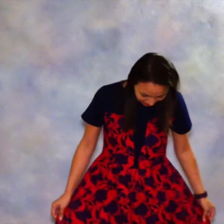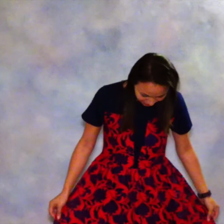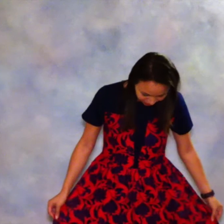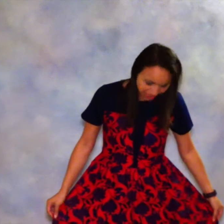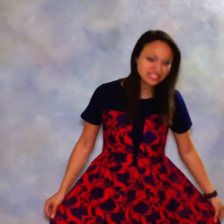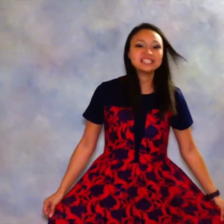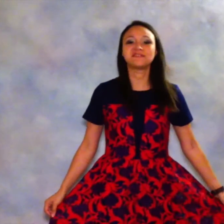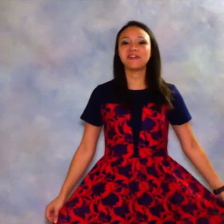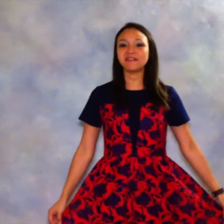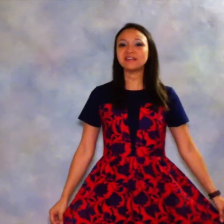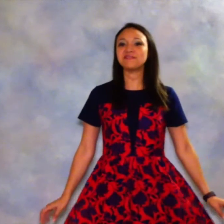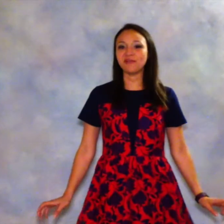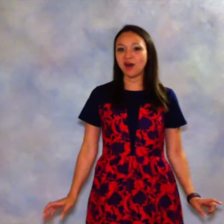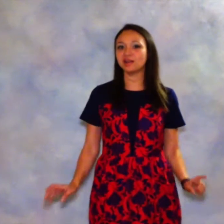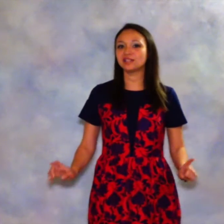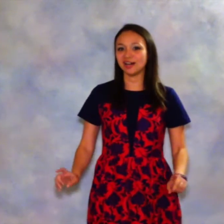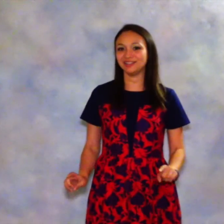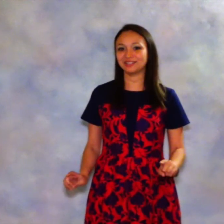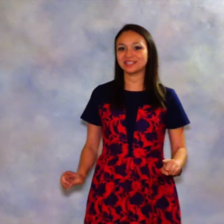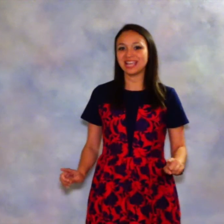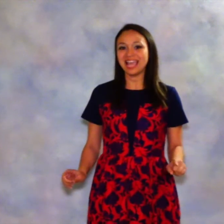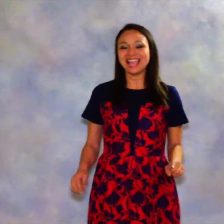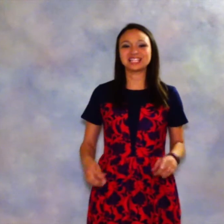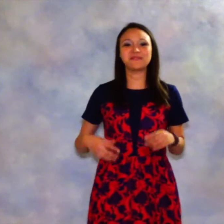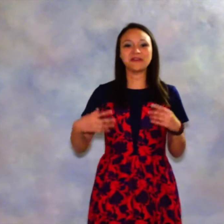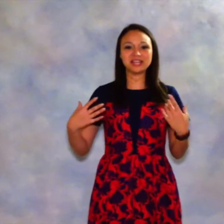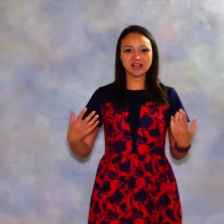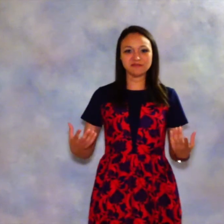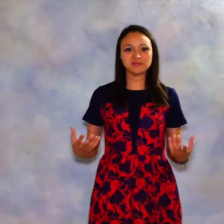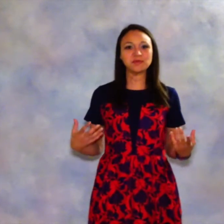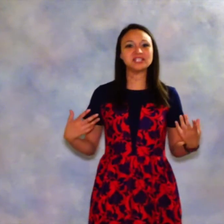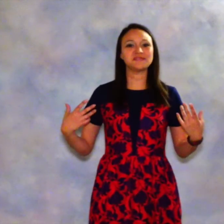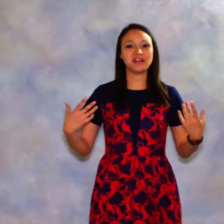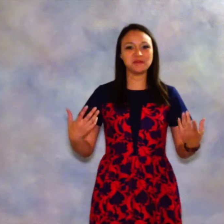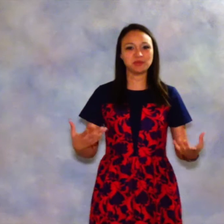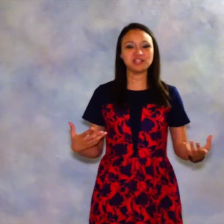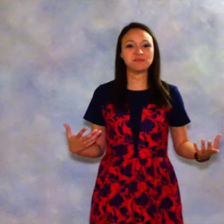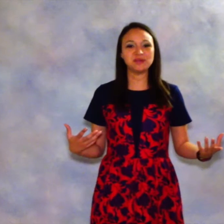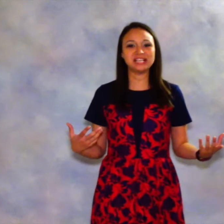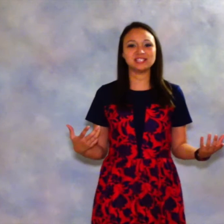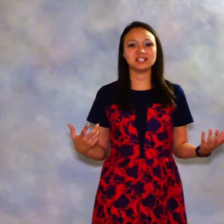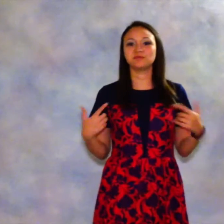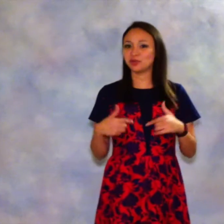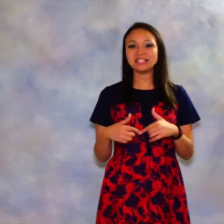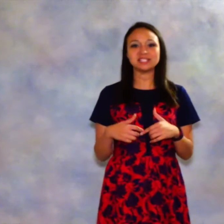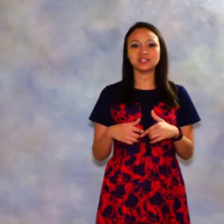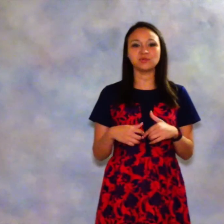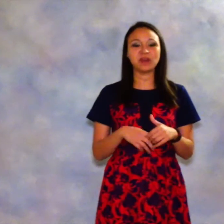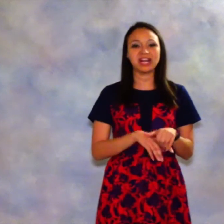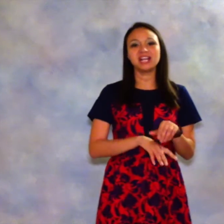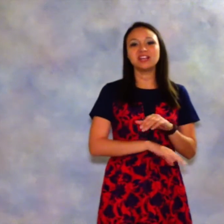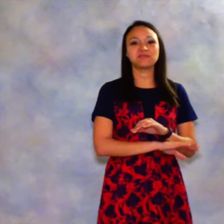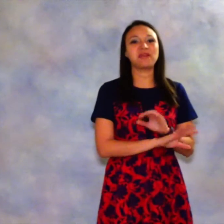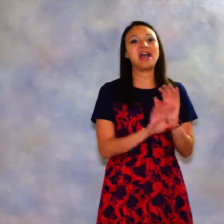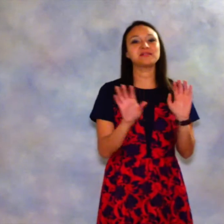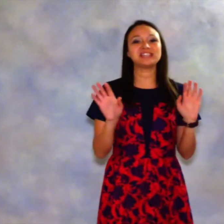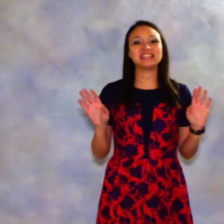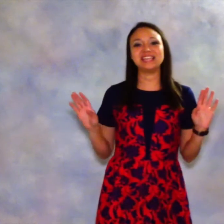this dress, it's very fall colors. It's very comfortable, it's very breathable, it's a dress that you can wear throughout the